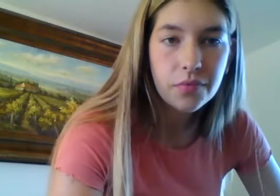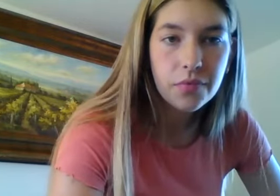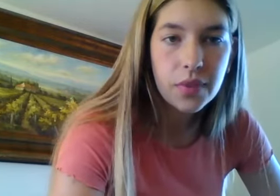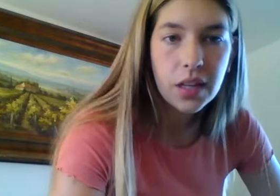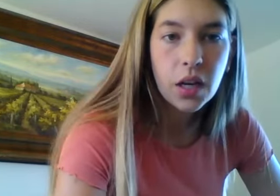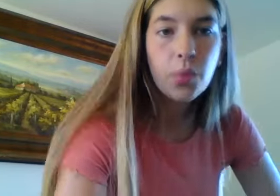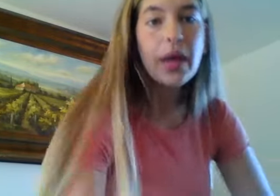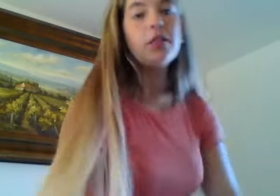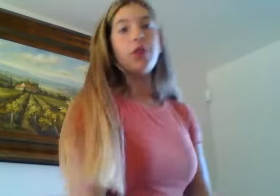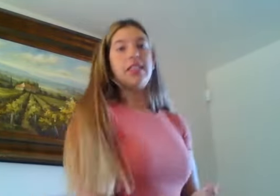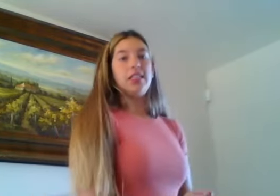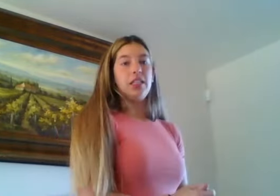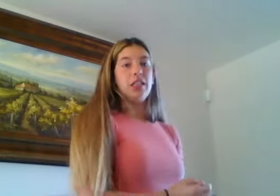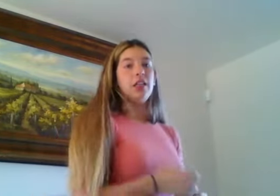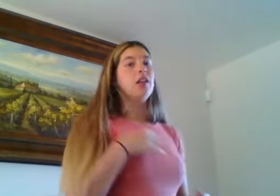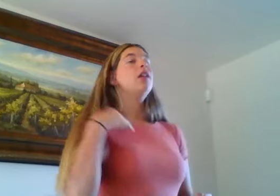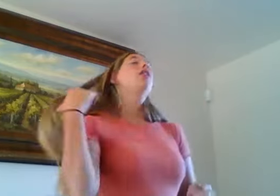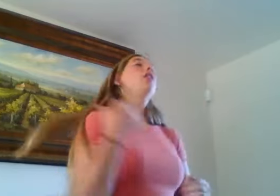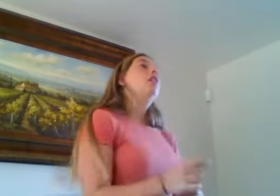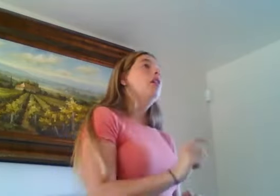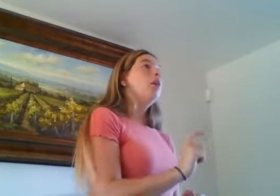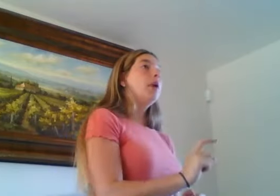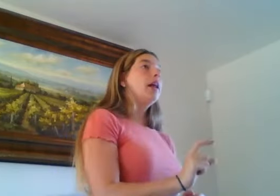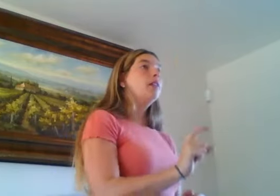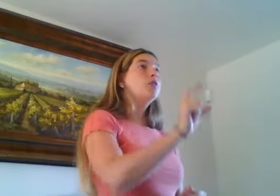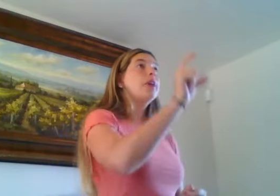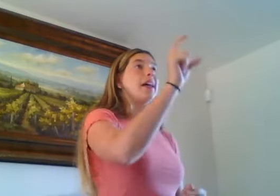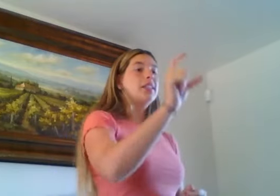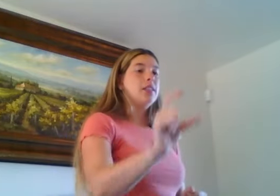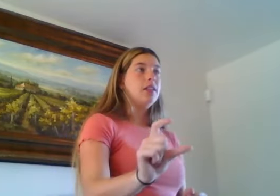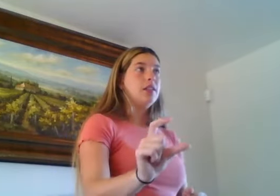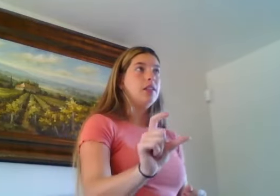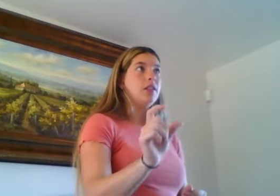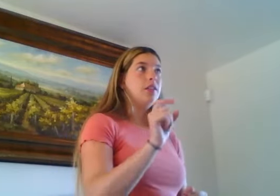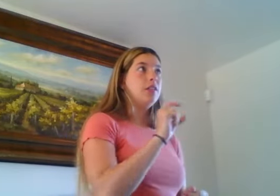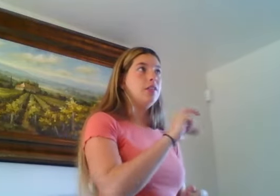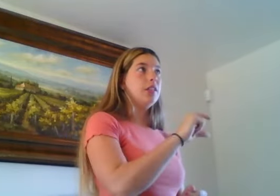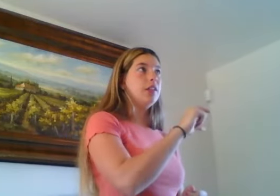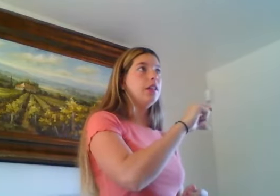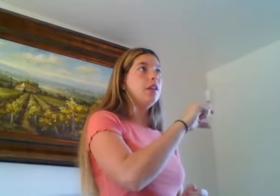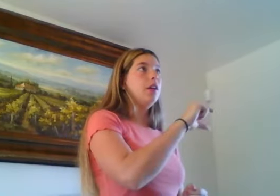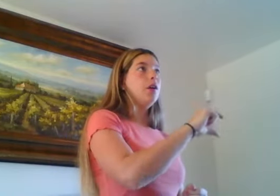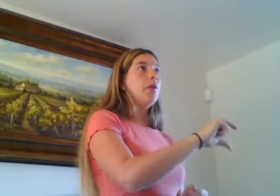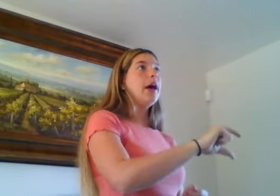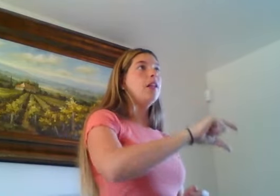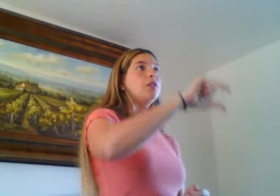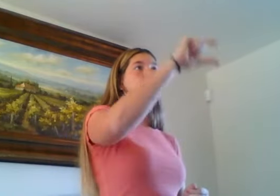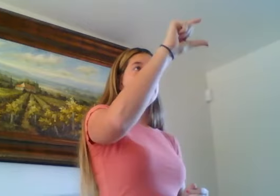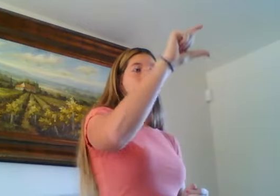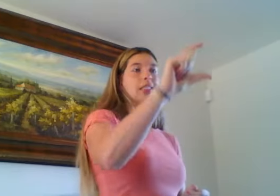well-dressed. Well-dressed. Do you hear it? Well-dressed.